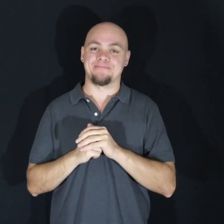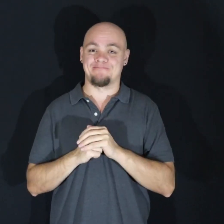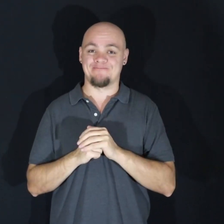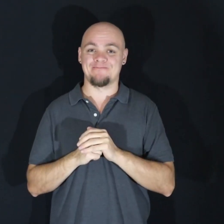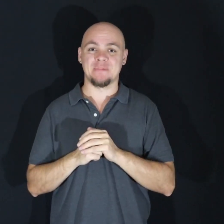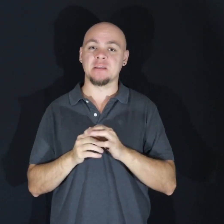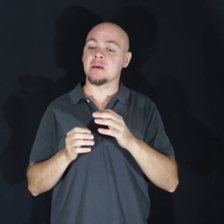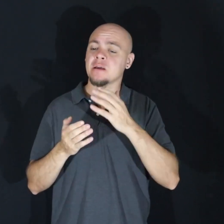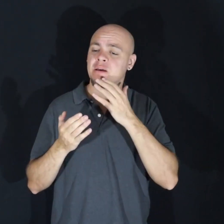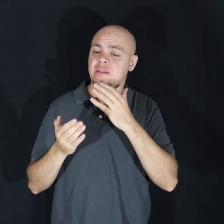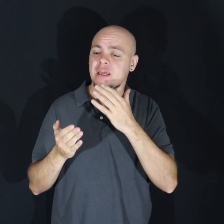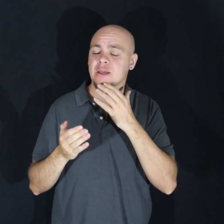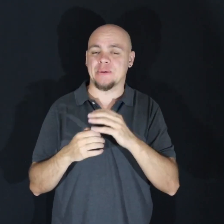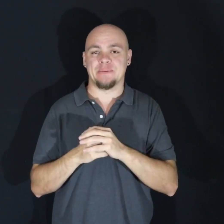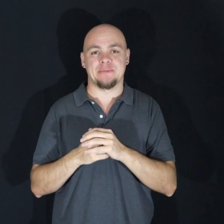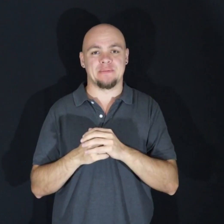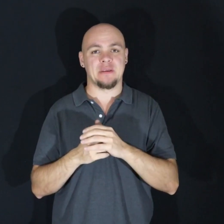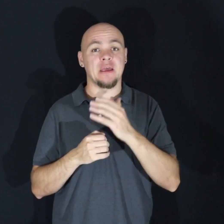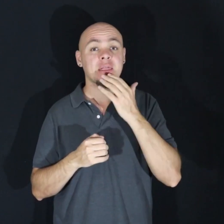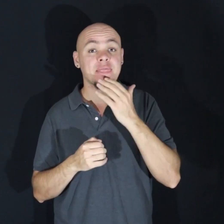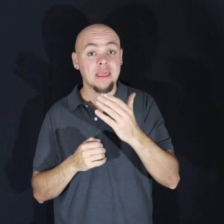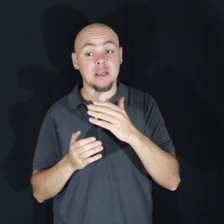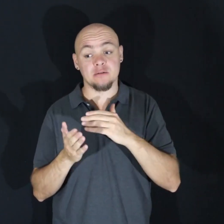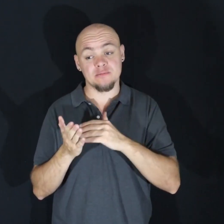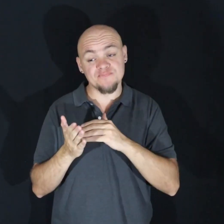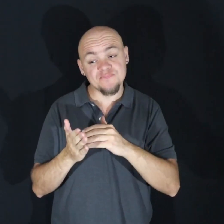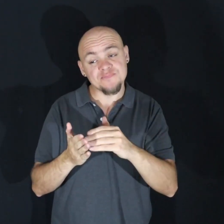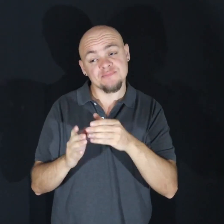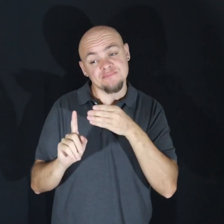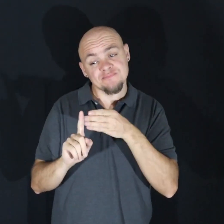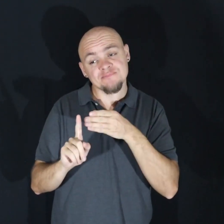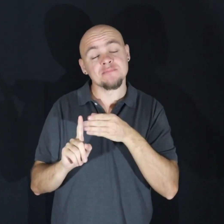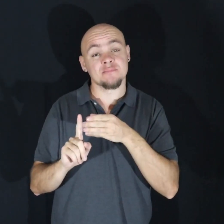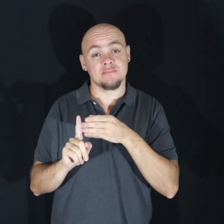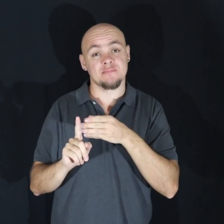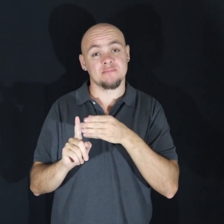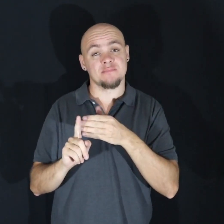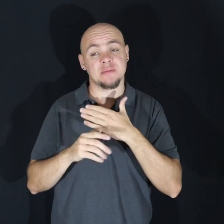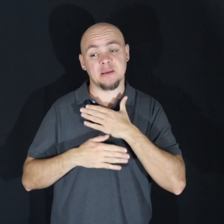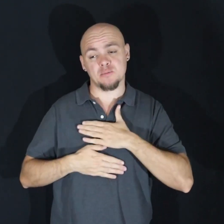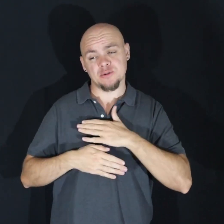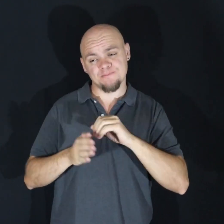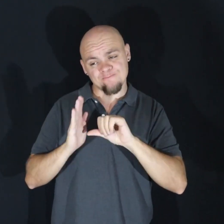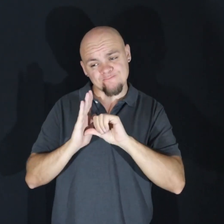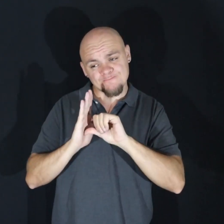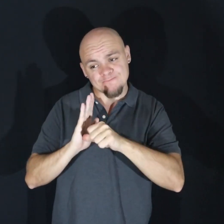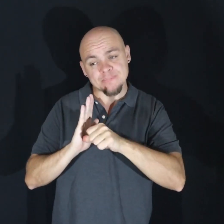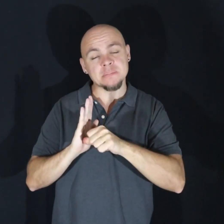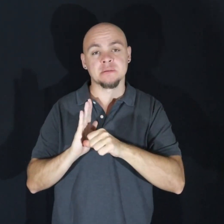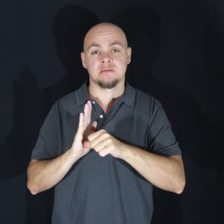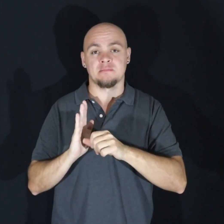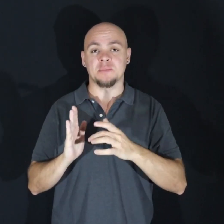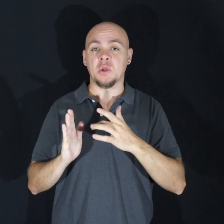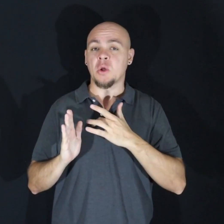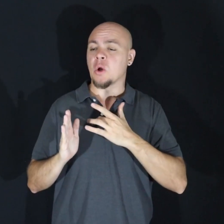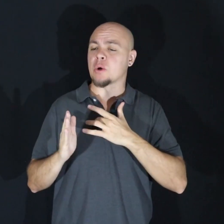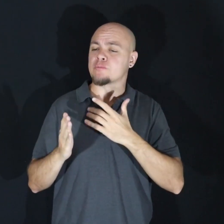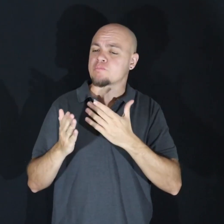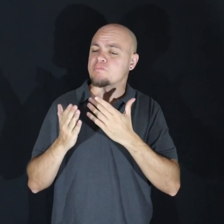simple thank you. Saying thank you frequently reinforces our appreciation. A heartfelt gesture.